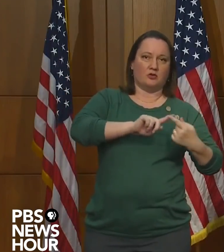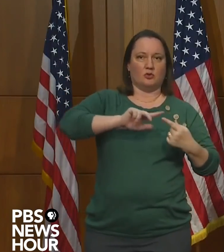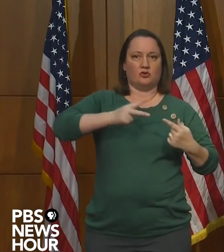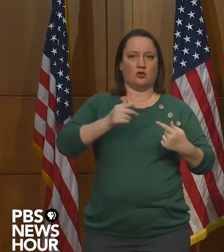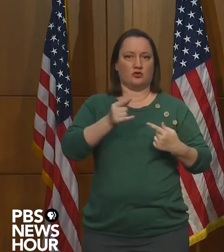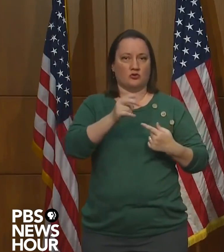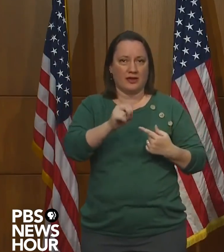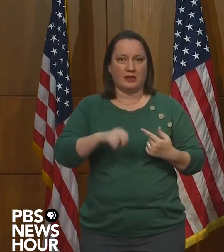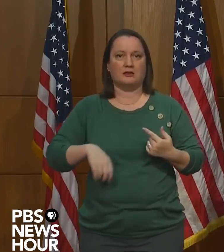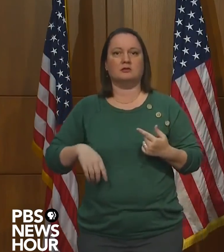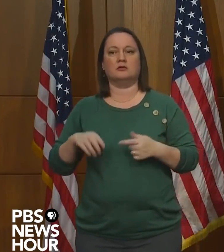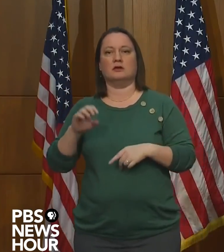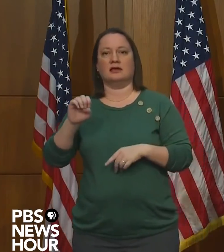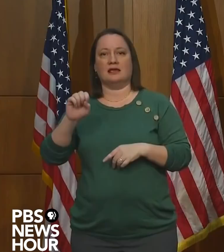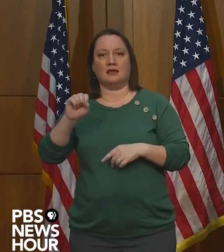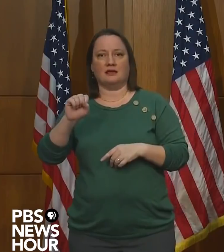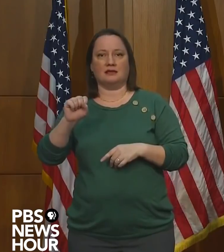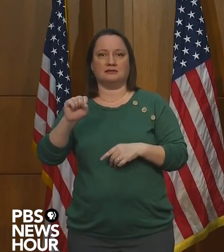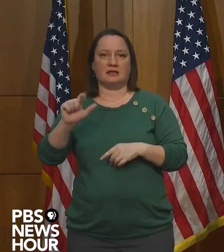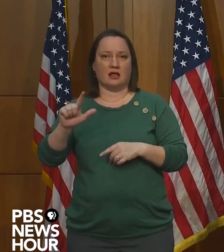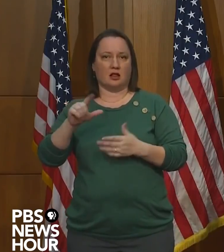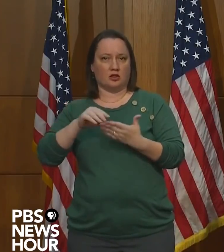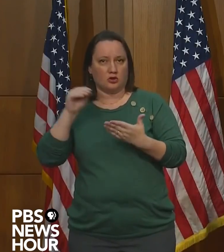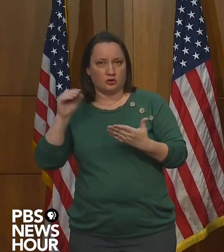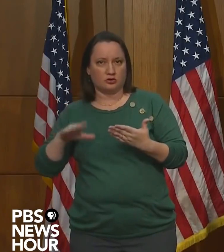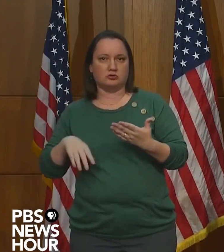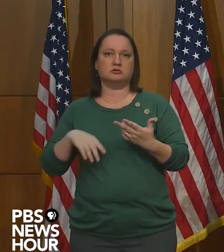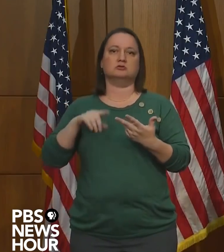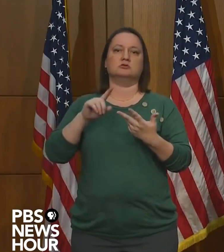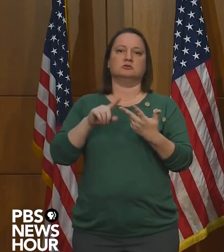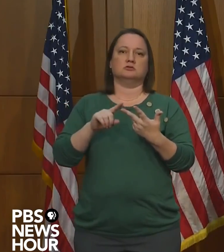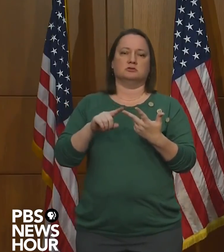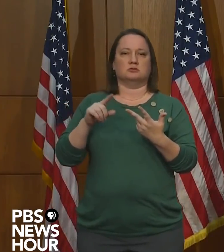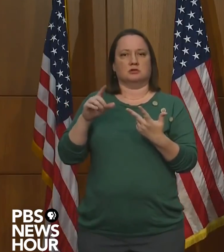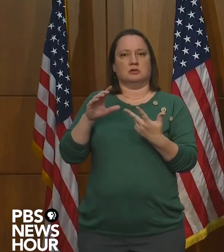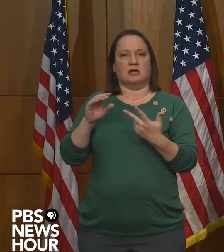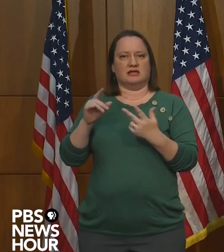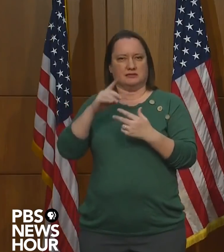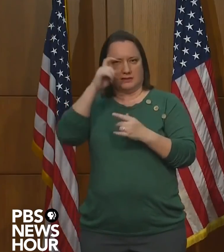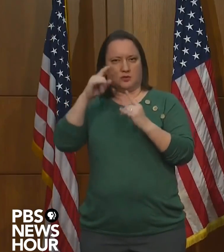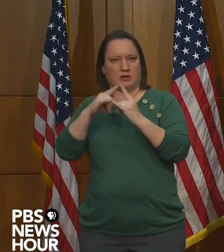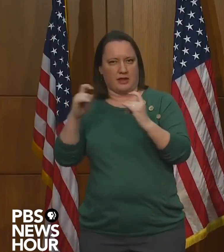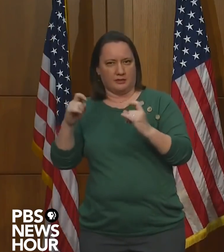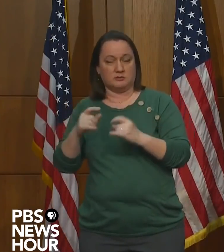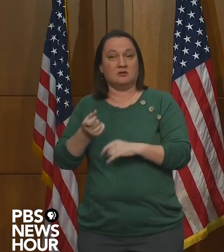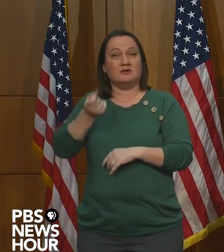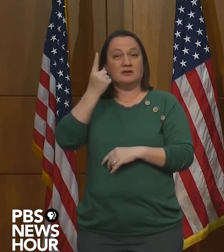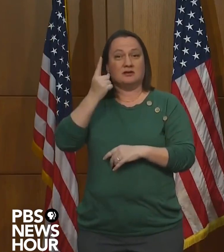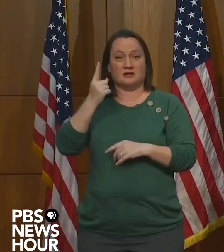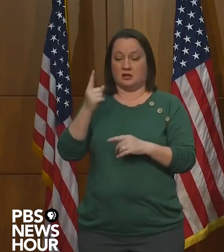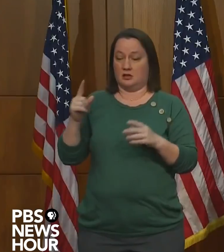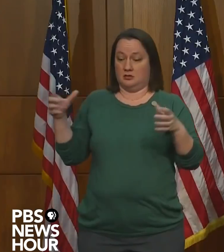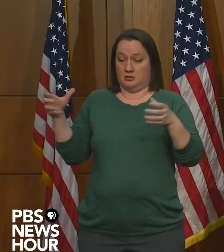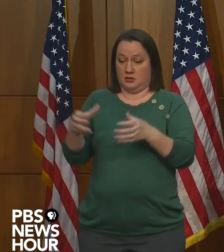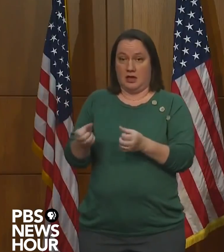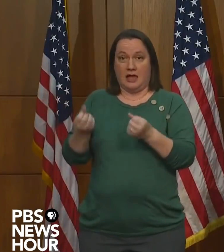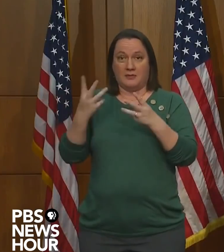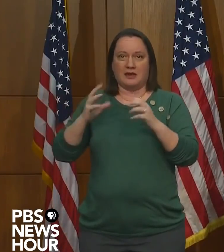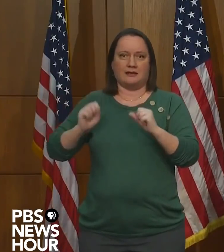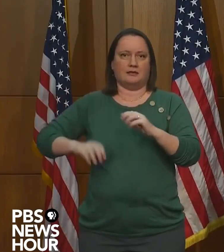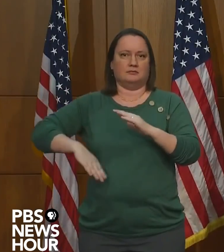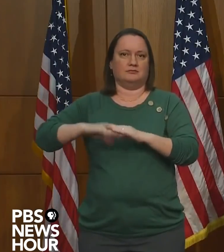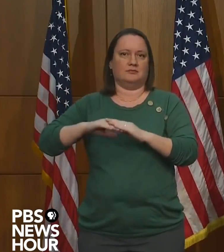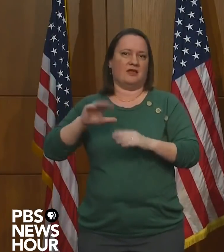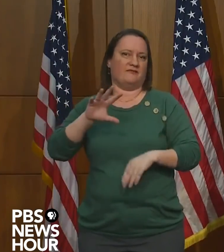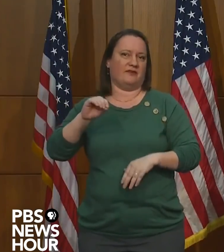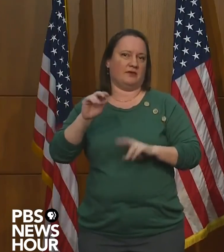in school settings. It's important to note that in phase two, large group gatherings are limited to 50 people, based on the governor's still